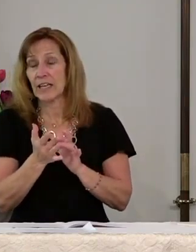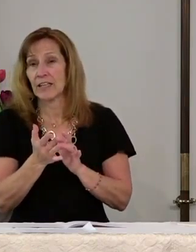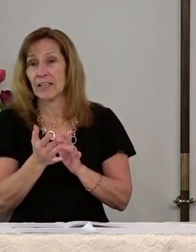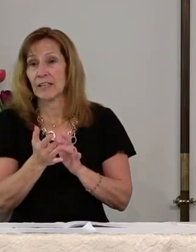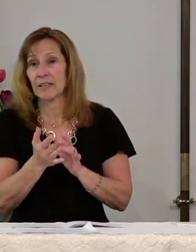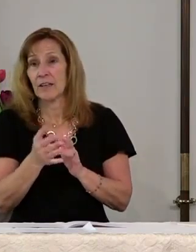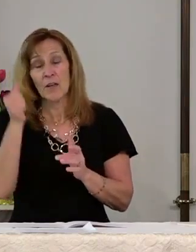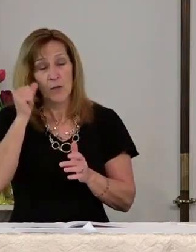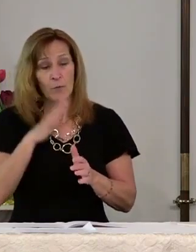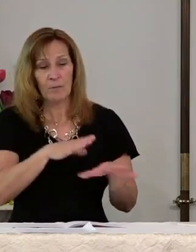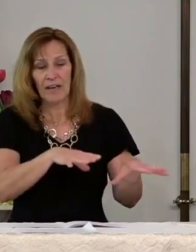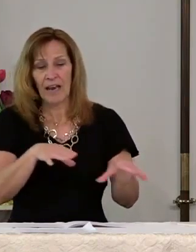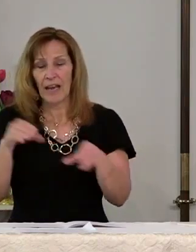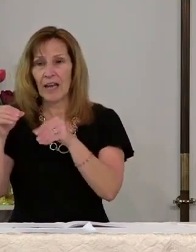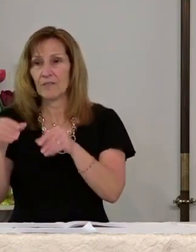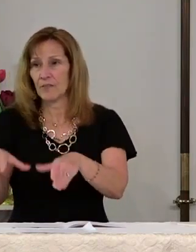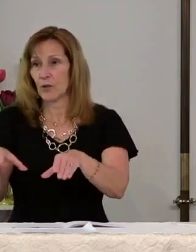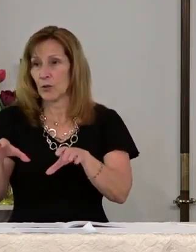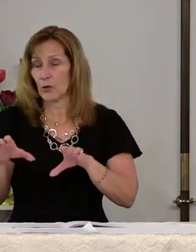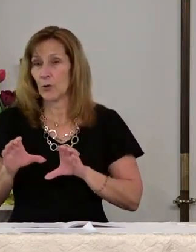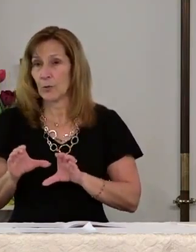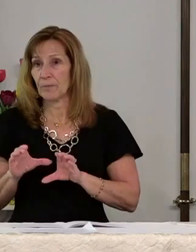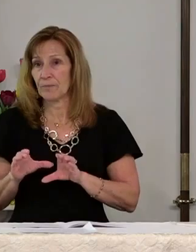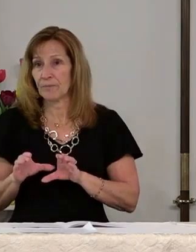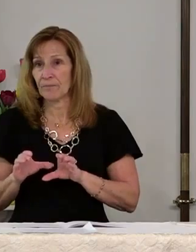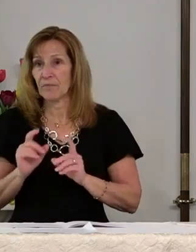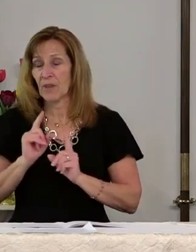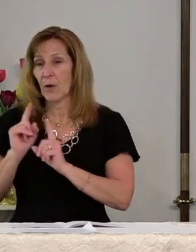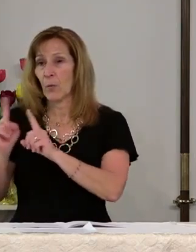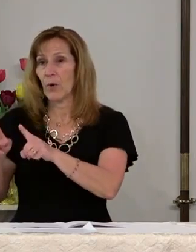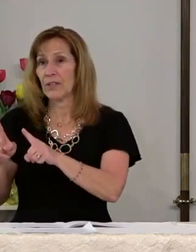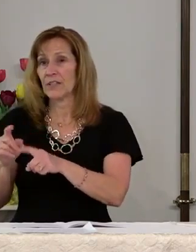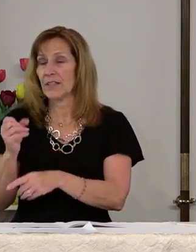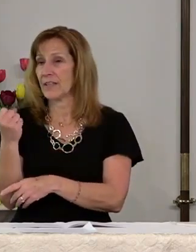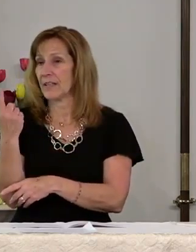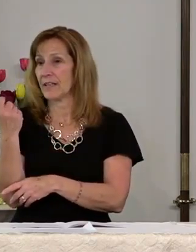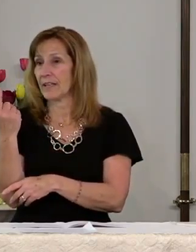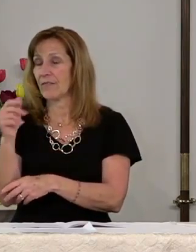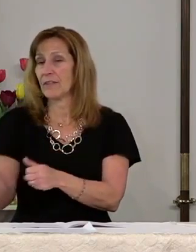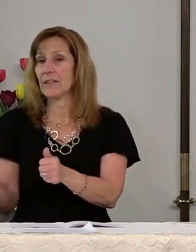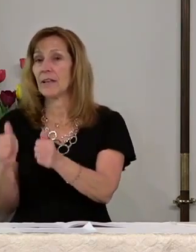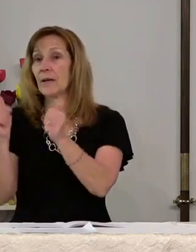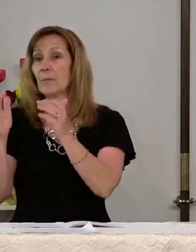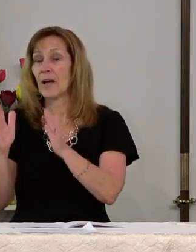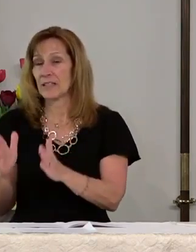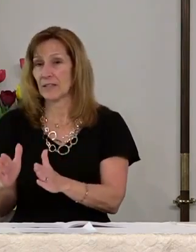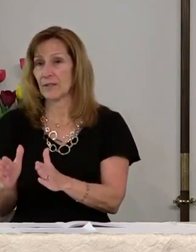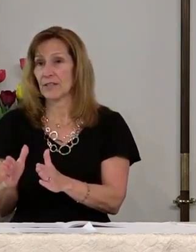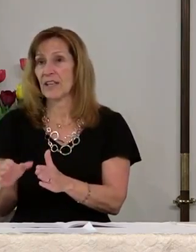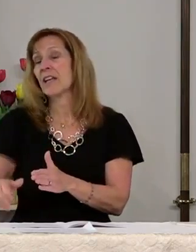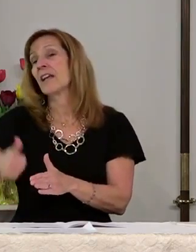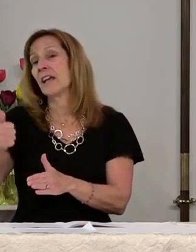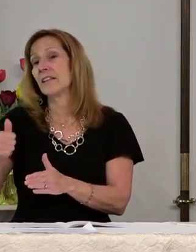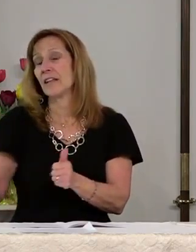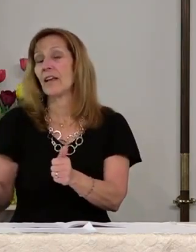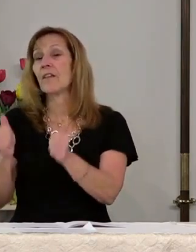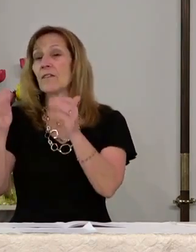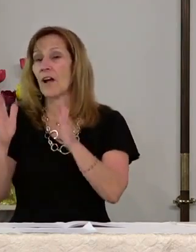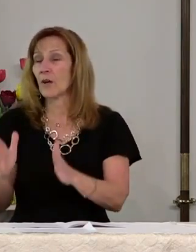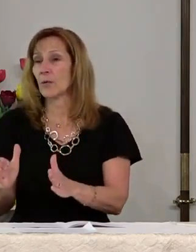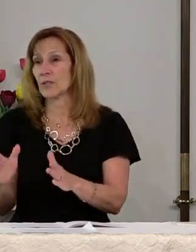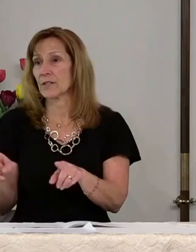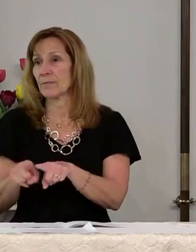The women left the tomb and went to the eleven apostles and the other followers.